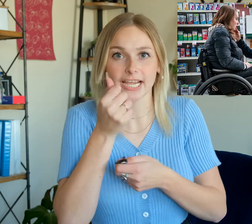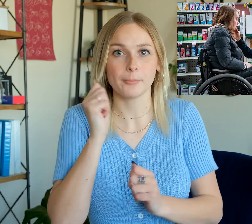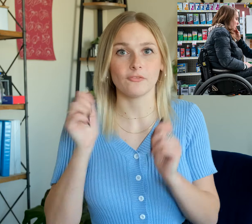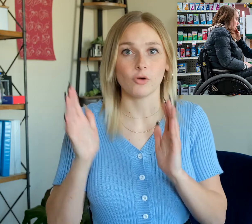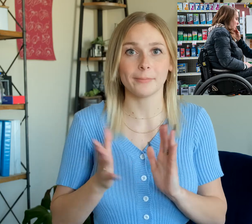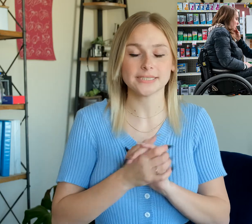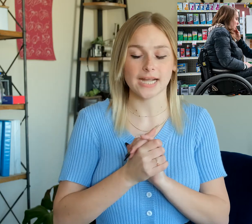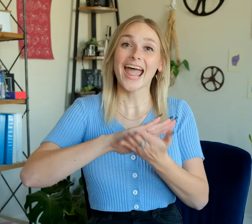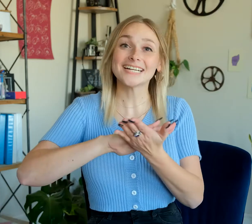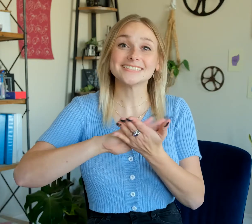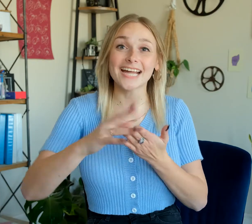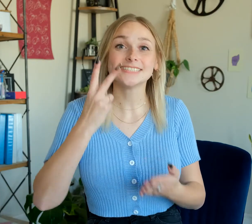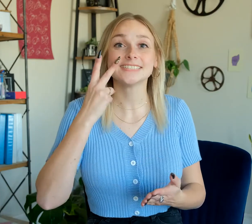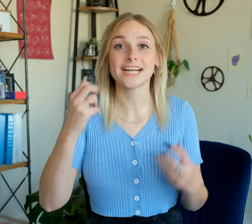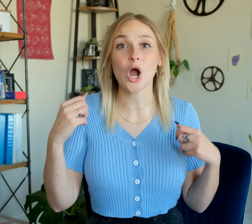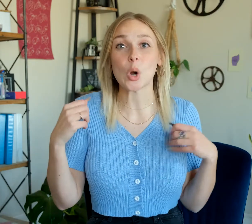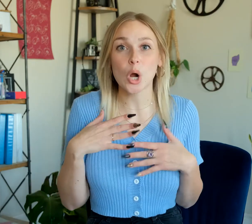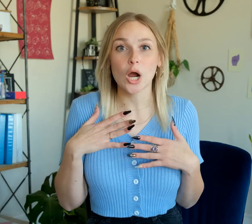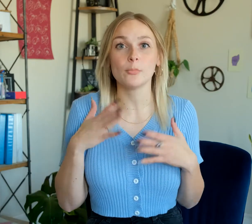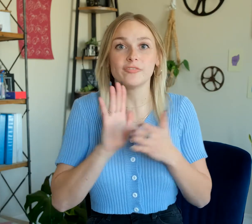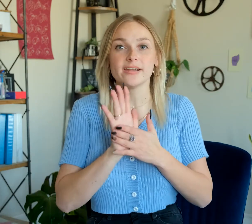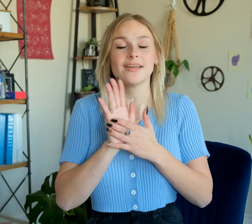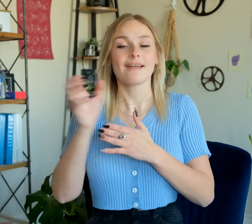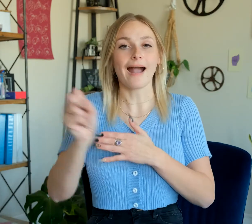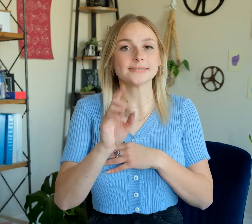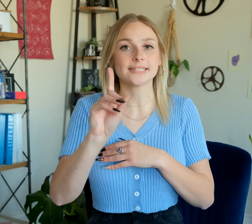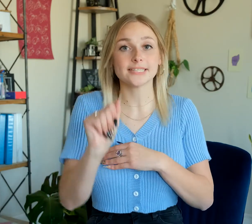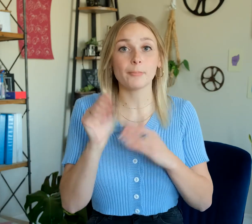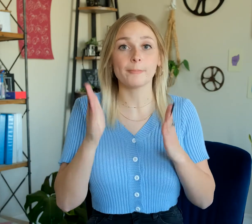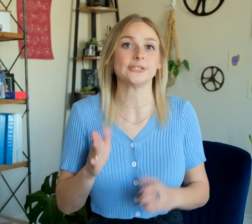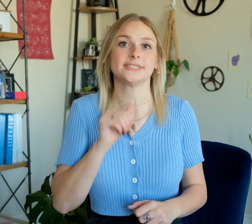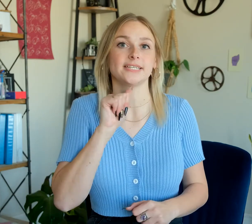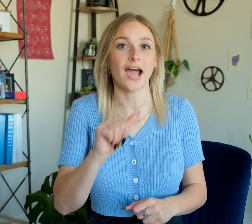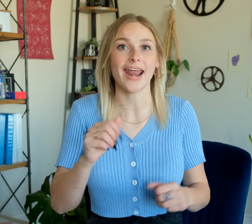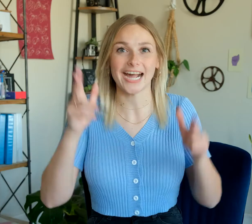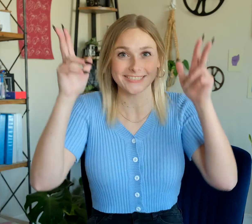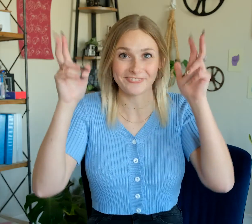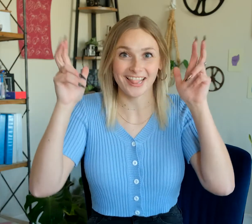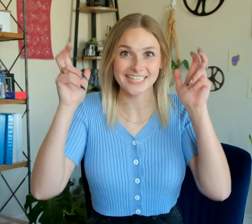performance. It's nice to see a horror movie cast a disabled person, not act a villain.